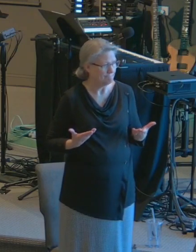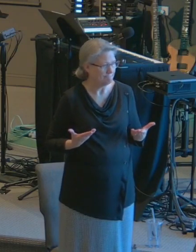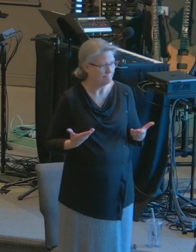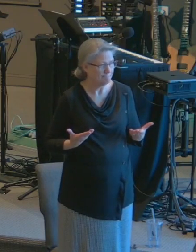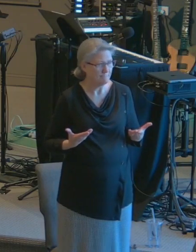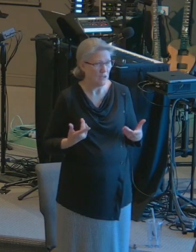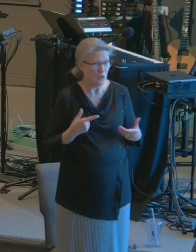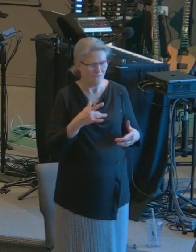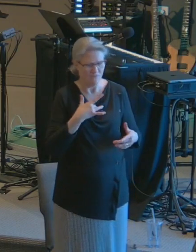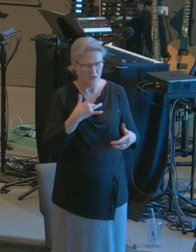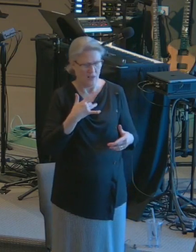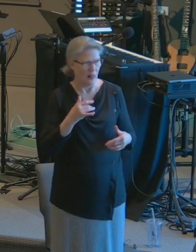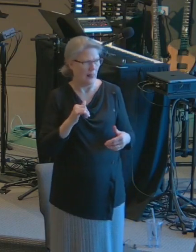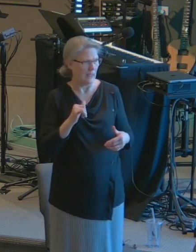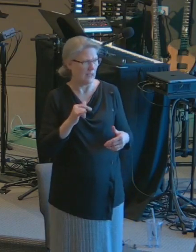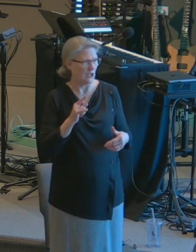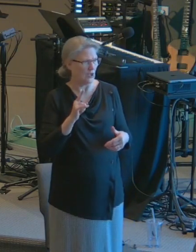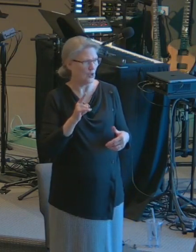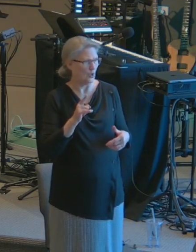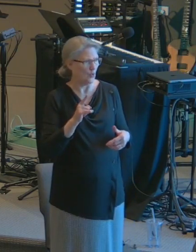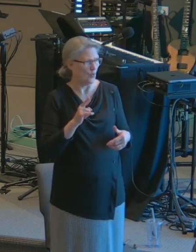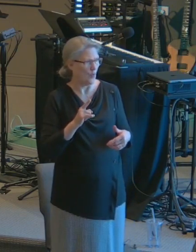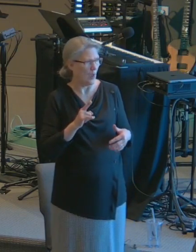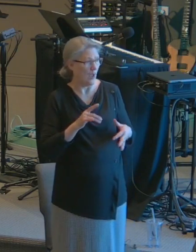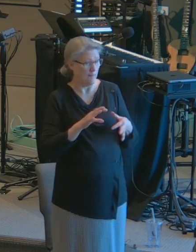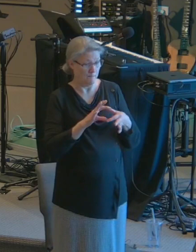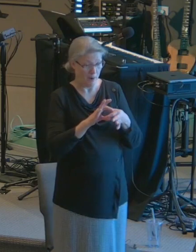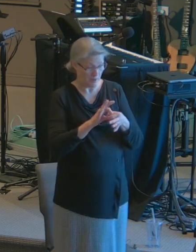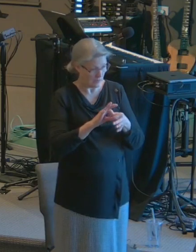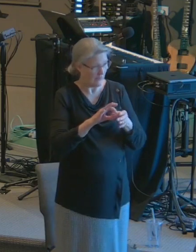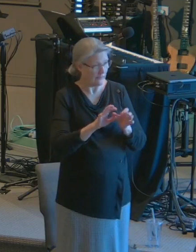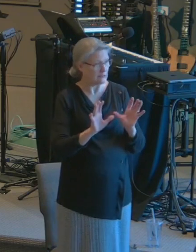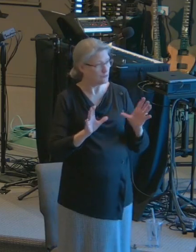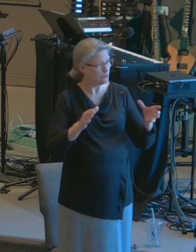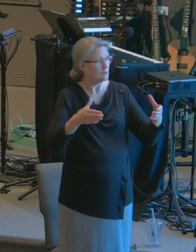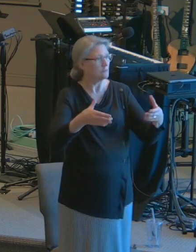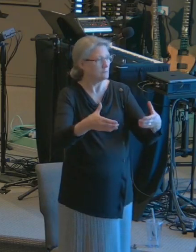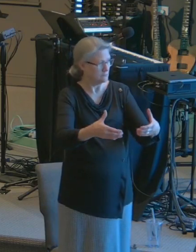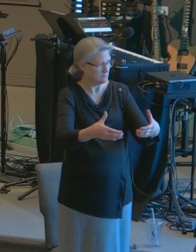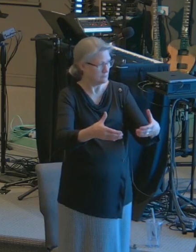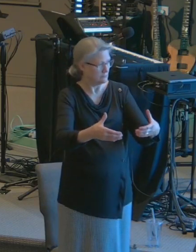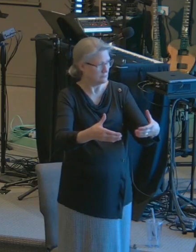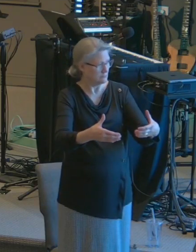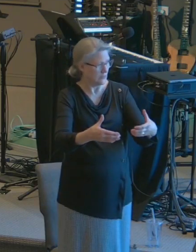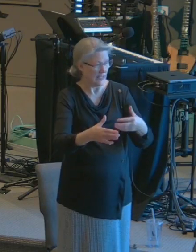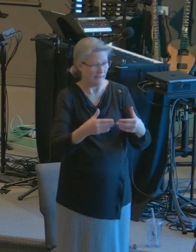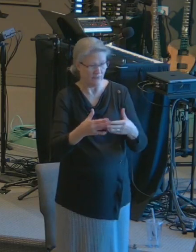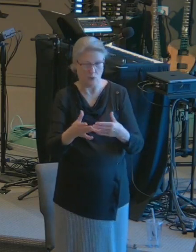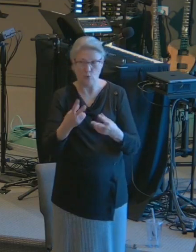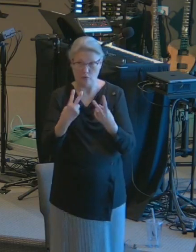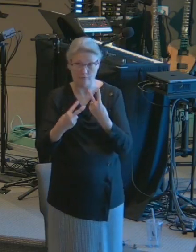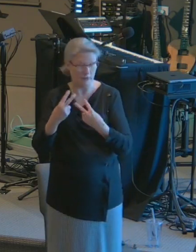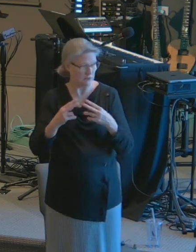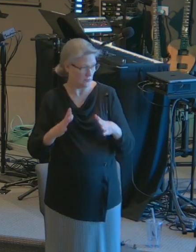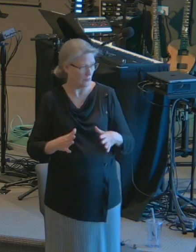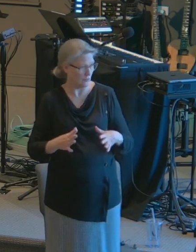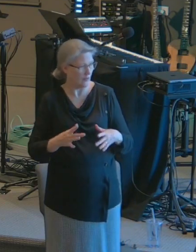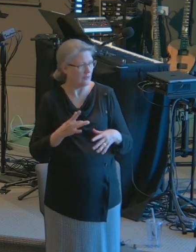you feel like that you're a part of this congregation, even if you're a visitor,